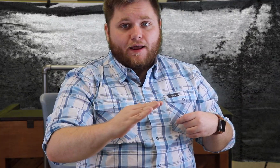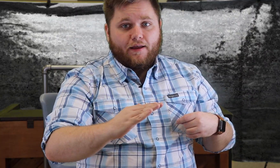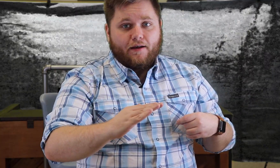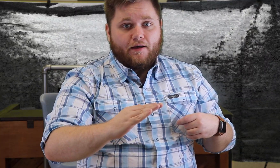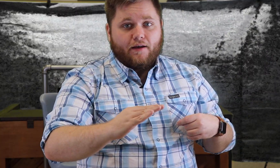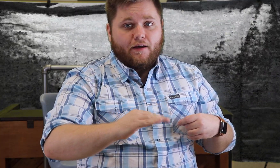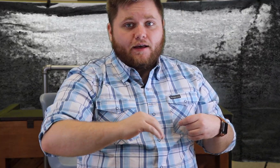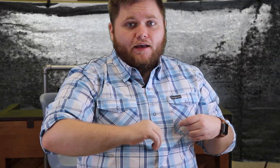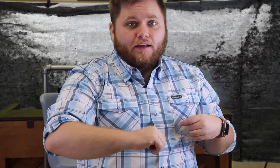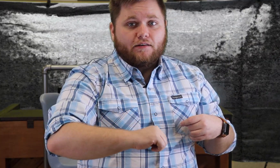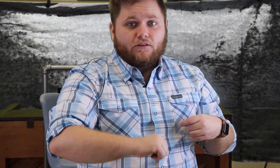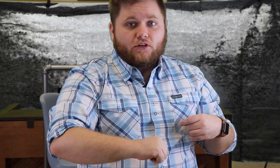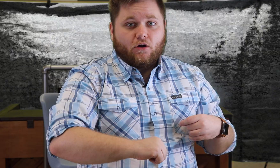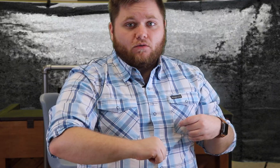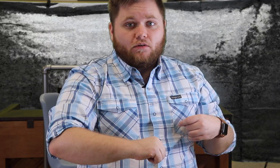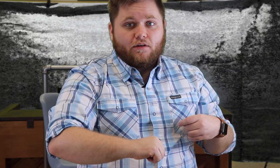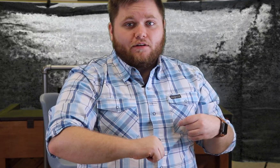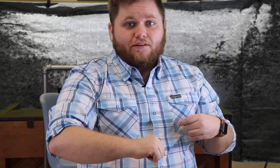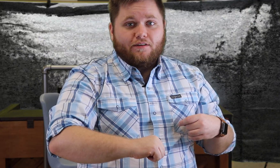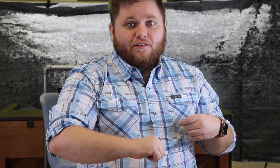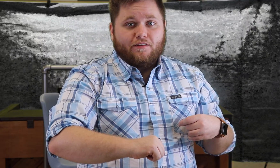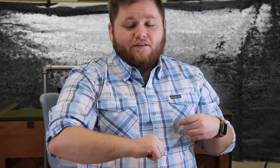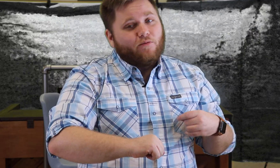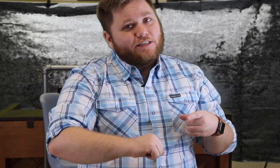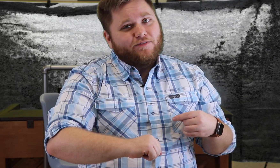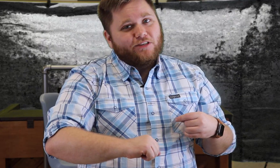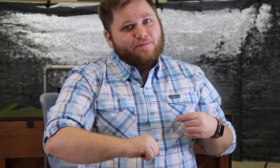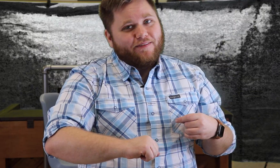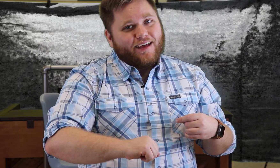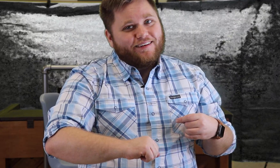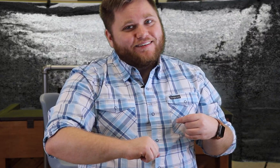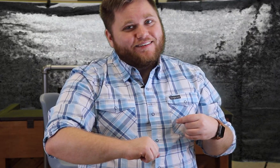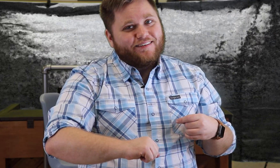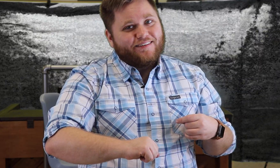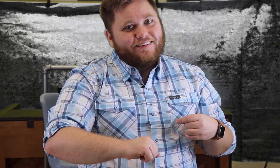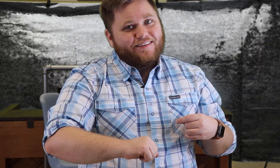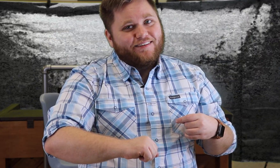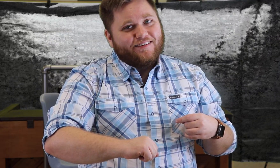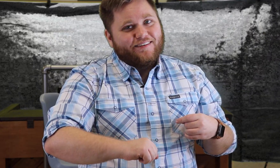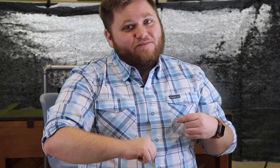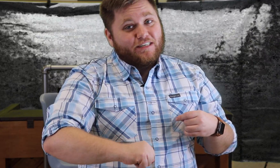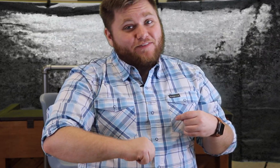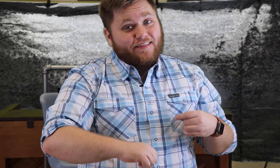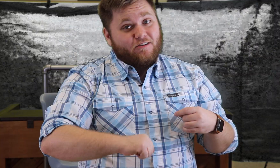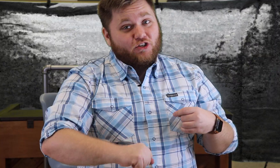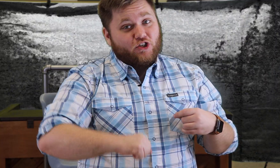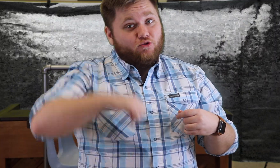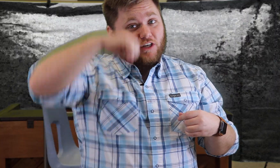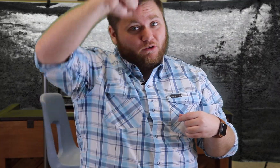do what's confusing about that was the fact that there's two does